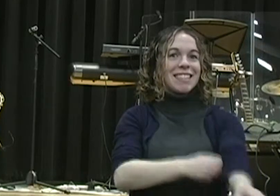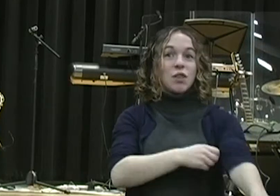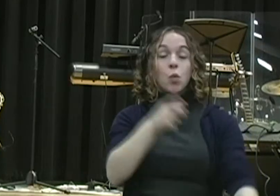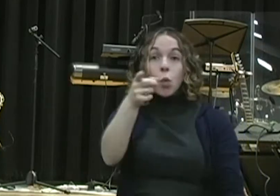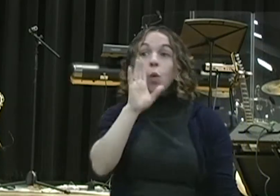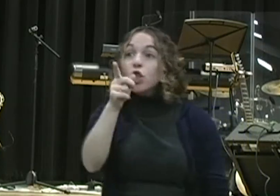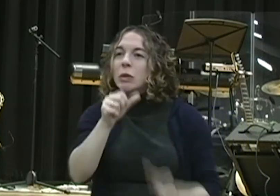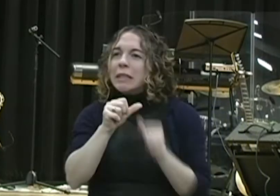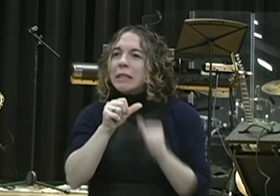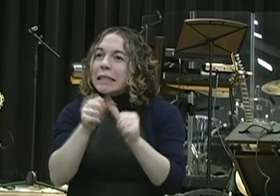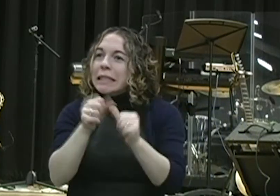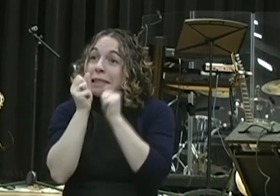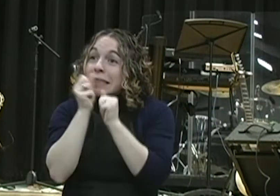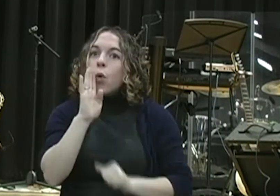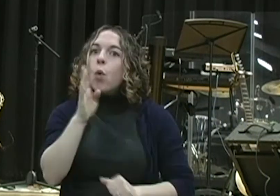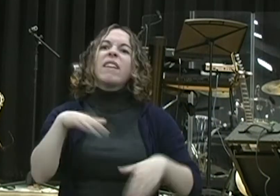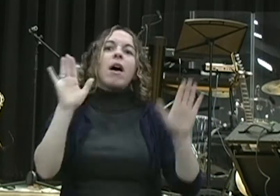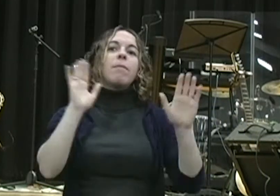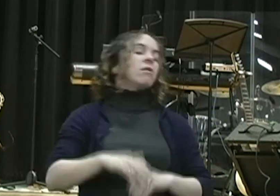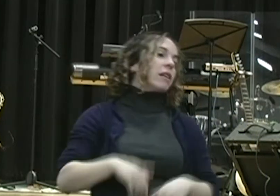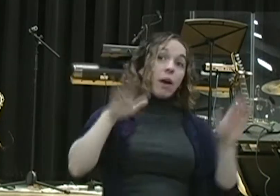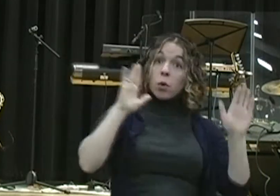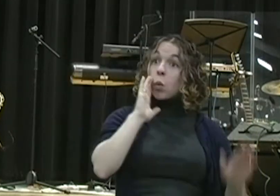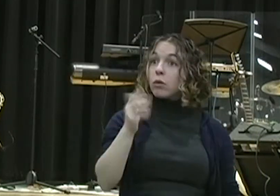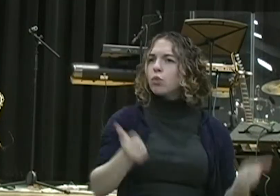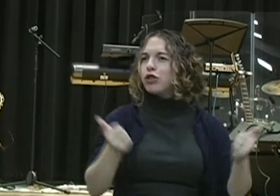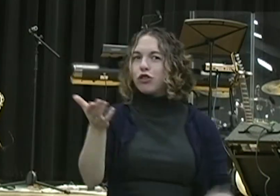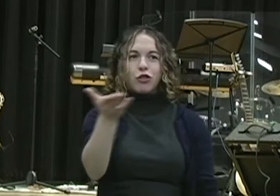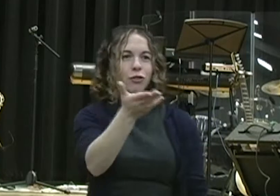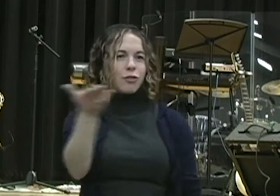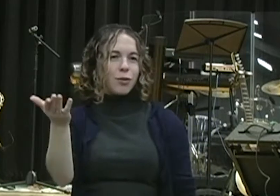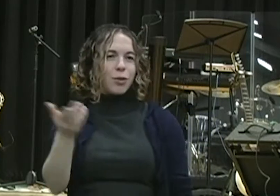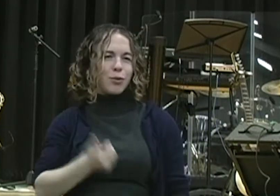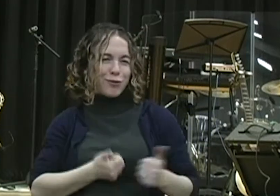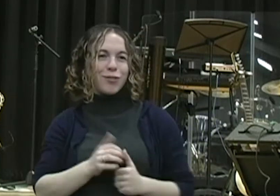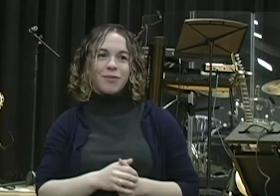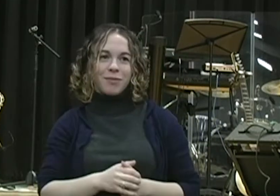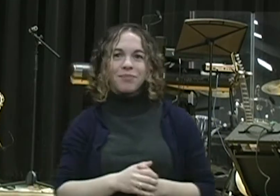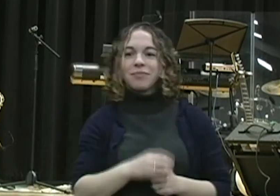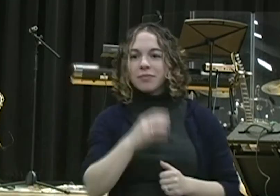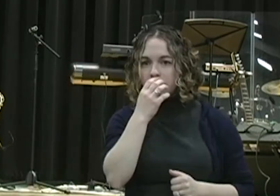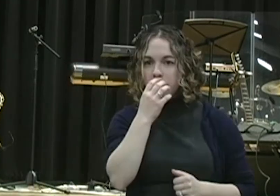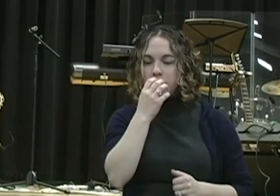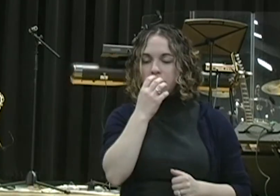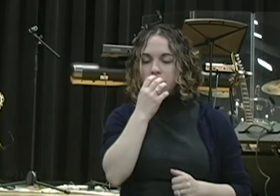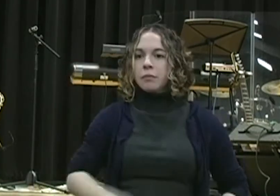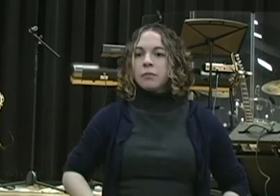Verse 4, says, And I prayed to the Lord my God and confessed and said, Alas, O Lord, the great and